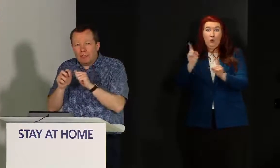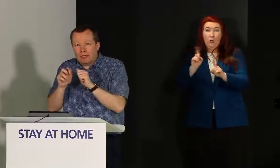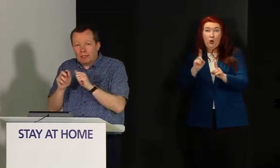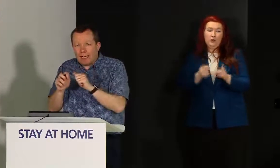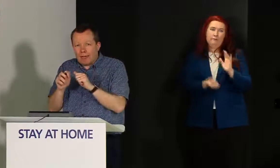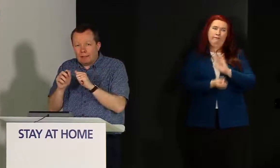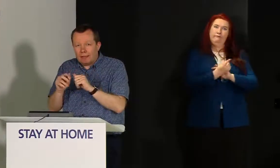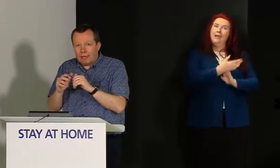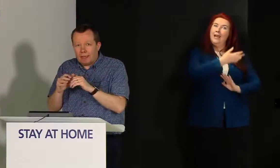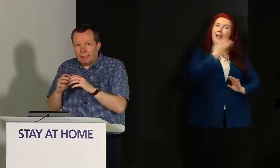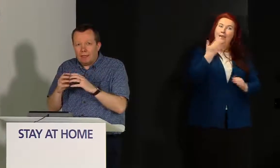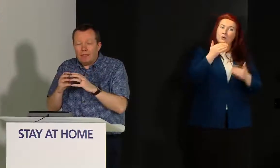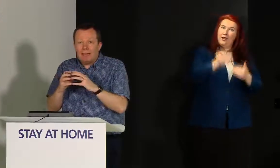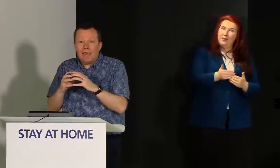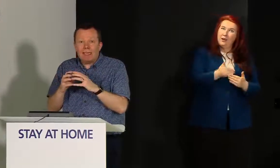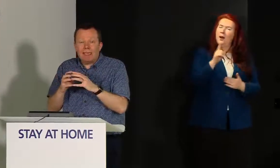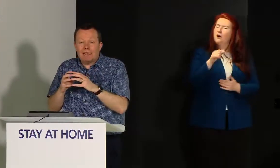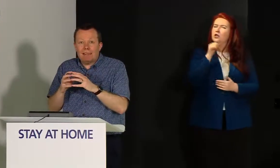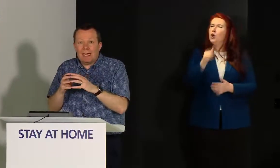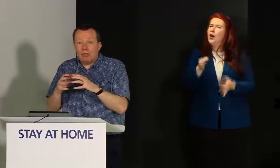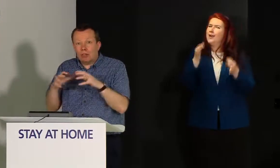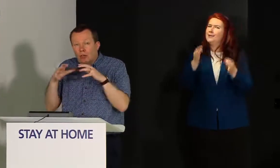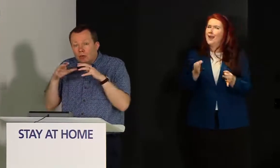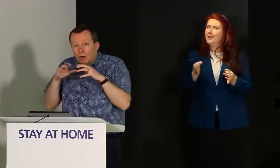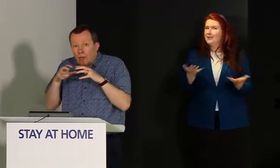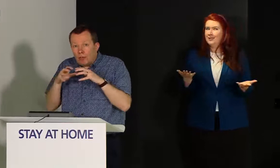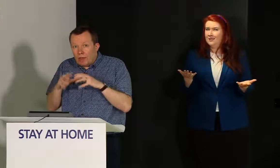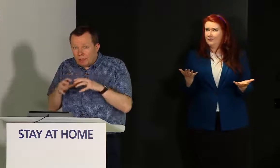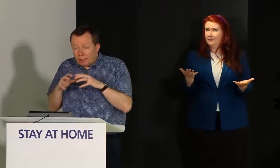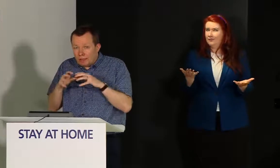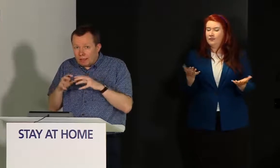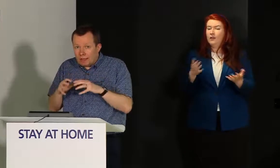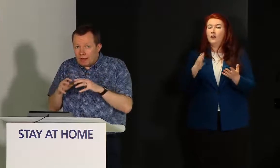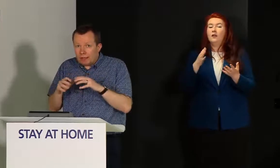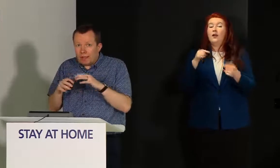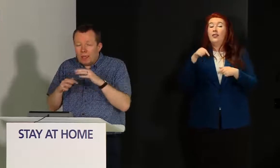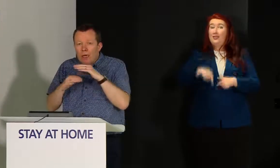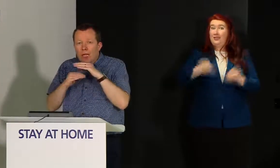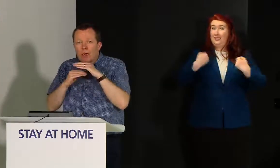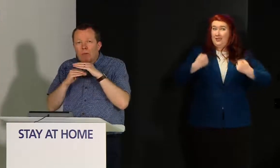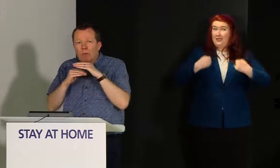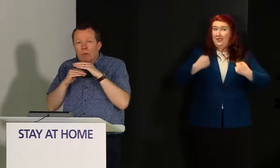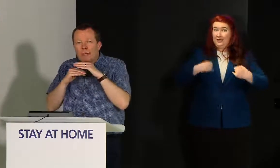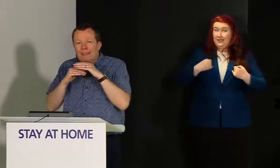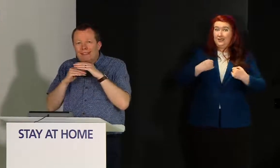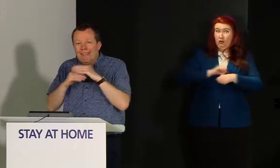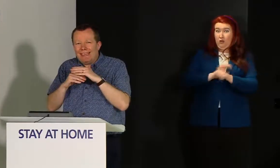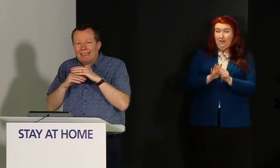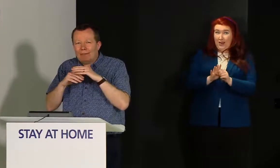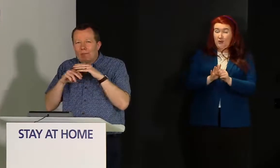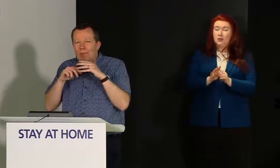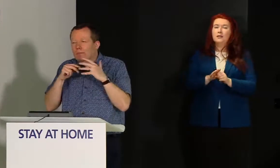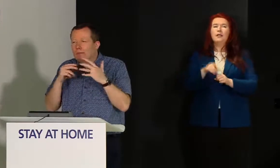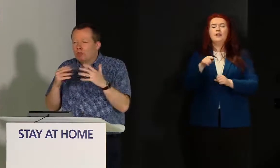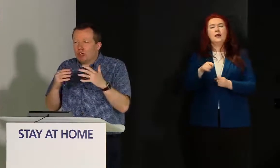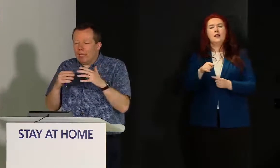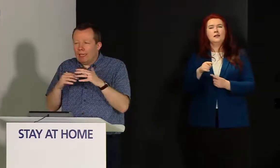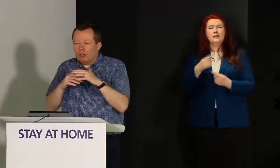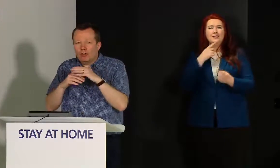it is not an exact science. The excess deaths for this disease are a data